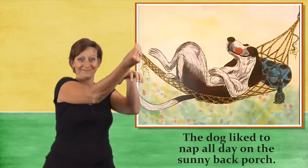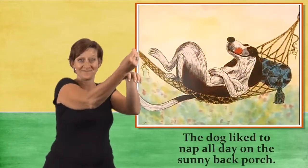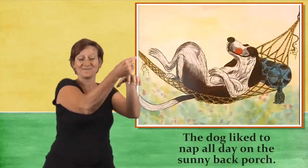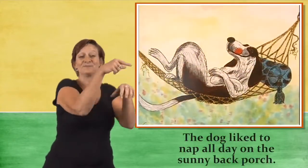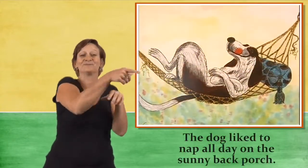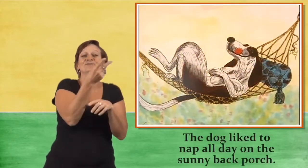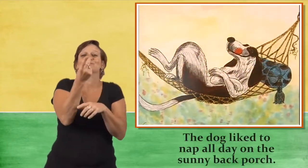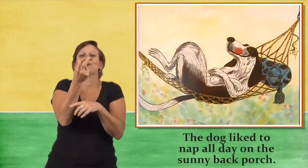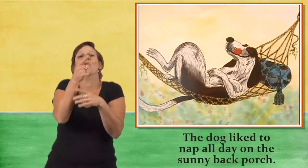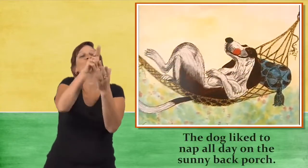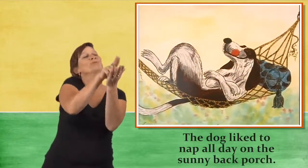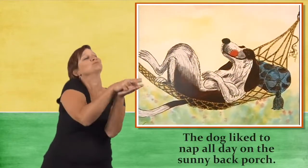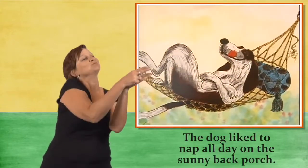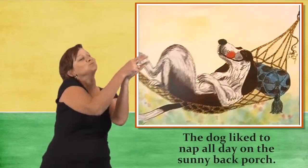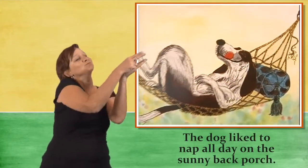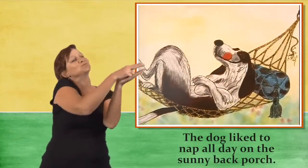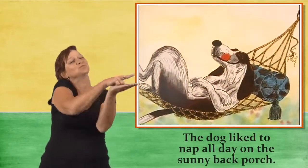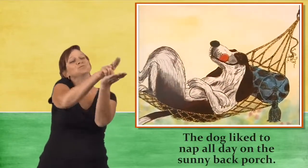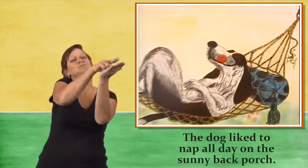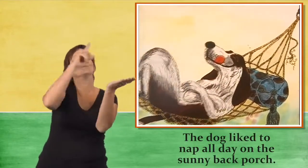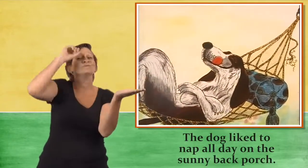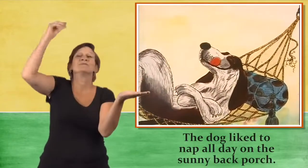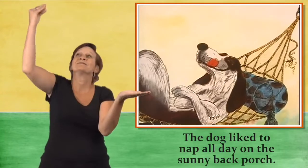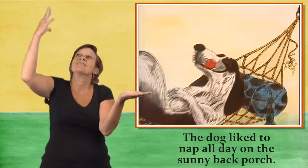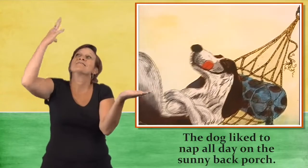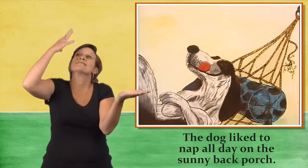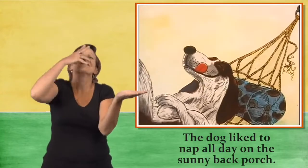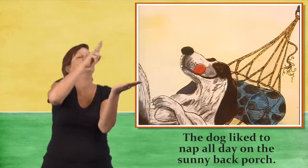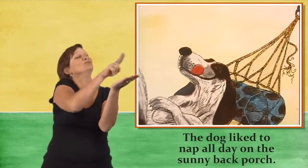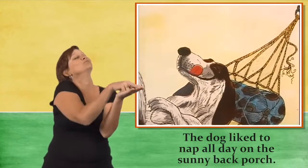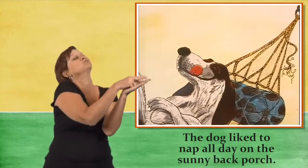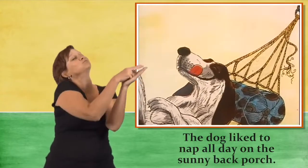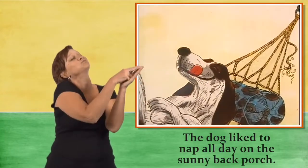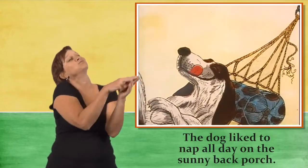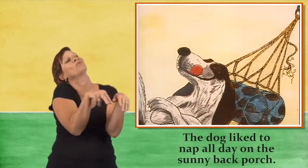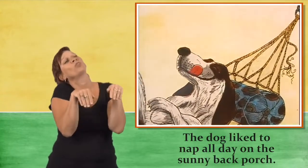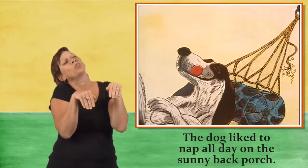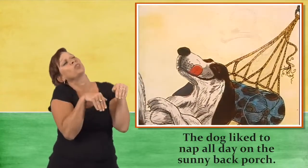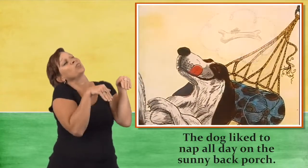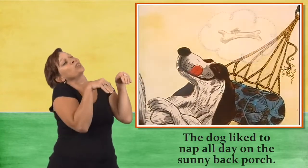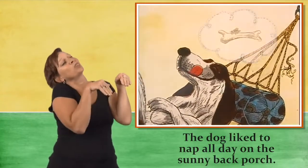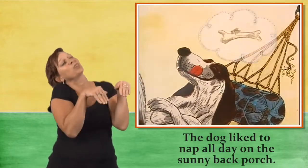the dog like to nap all day on the sunny back porch